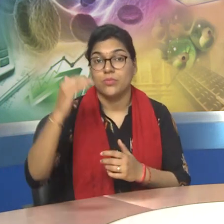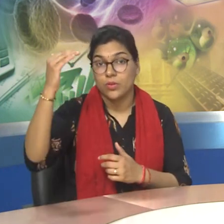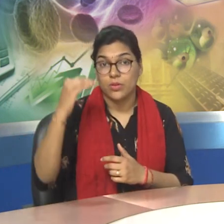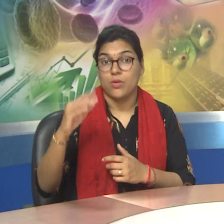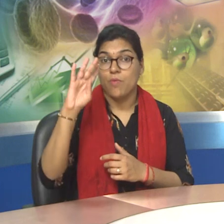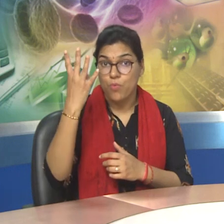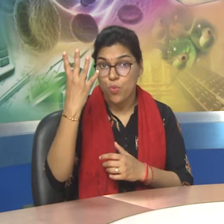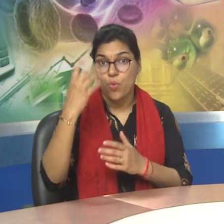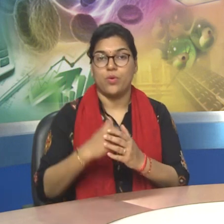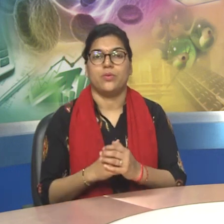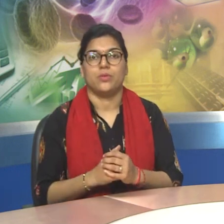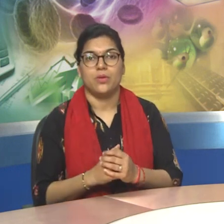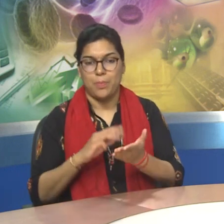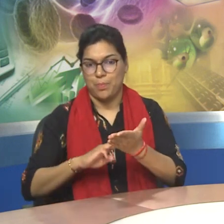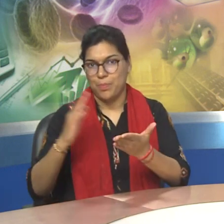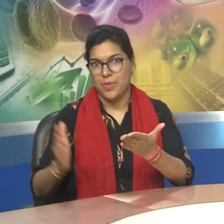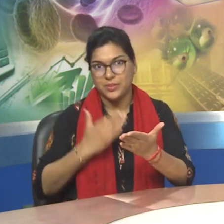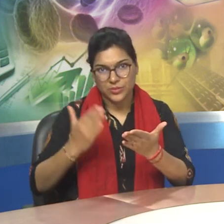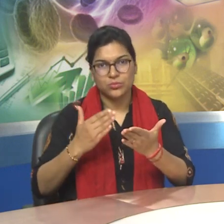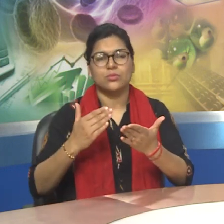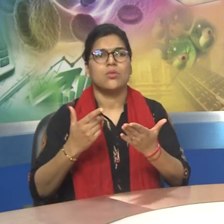Next to that fourth one is magazines.